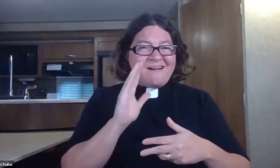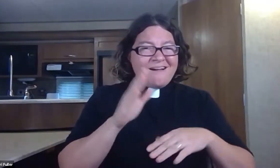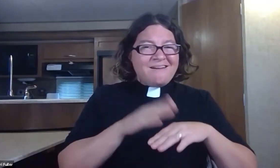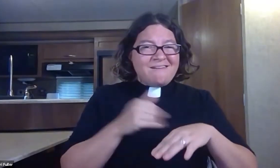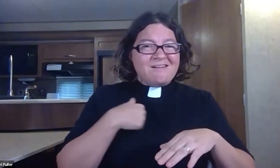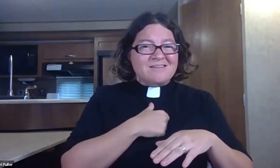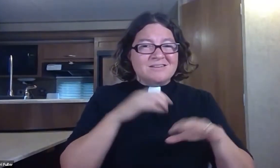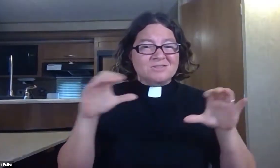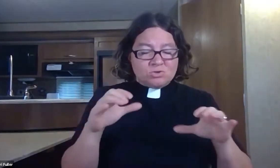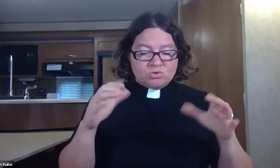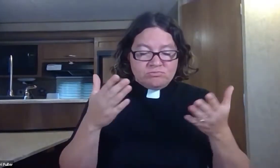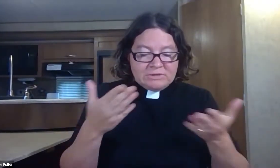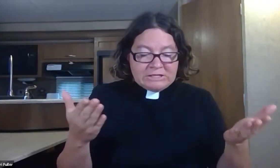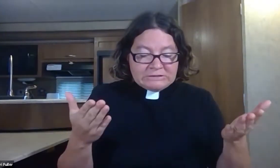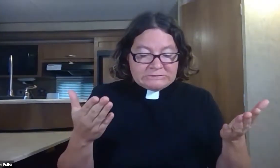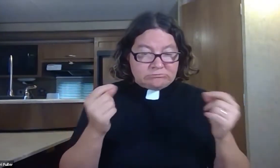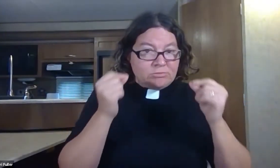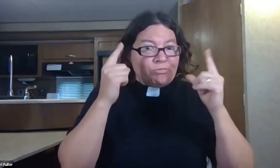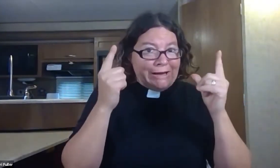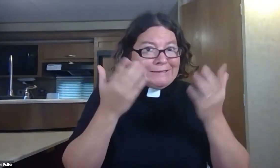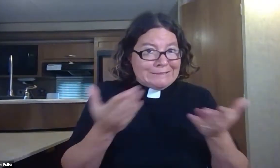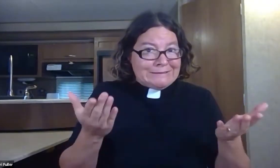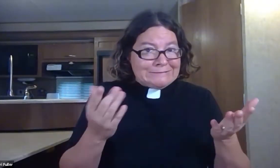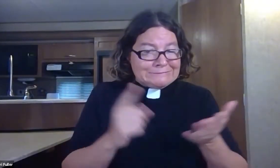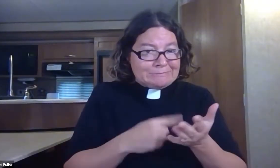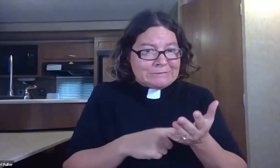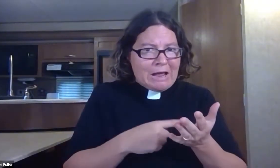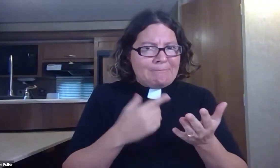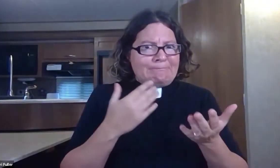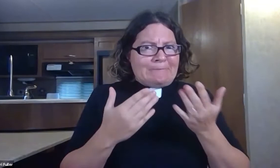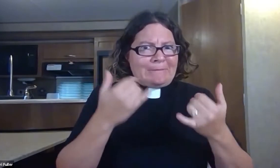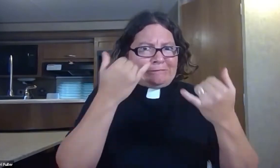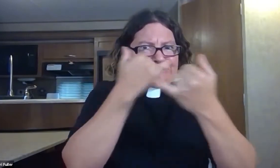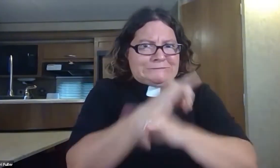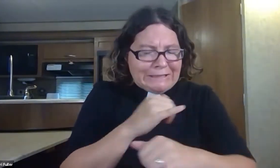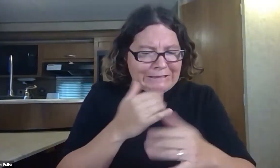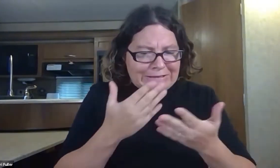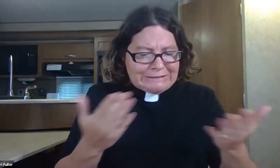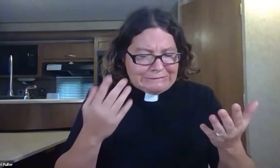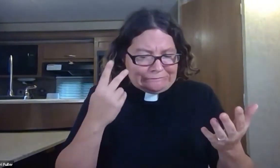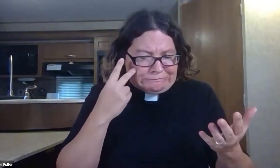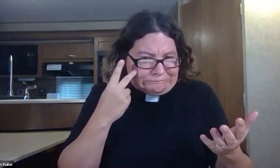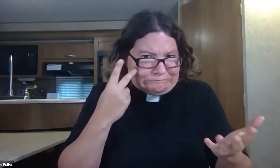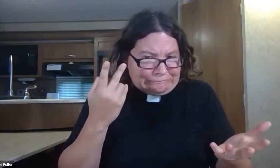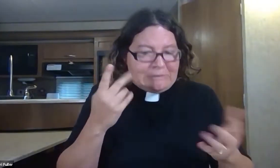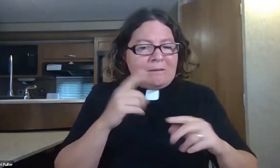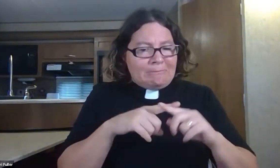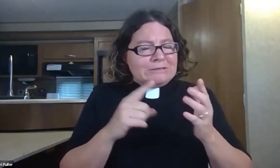First, that God calls us to do surprising things and sometimes maybe even ridiculous